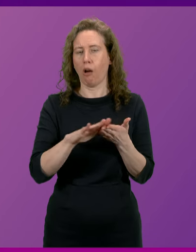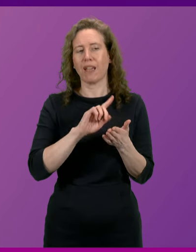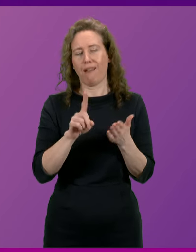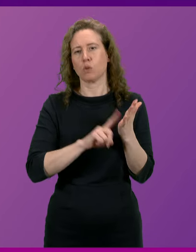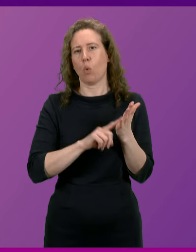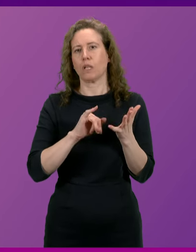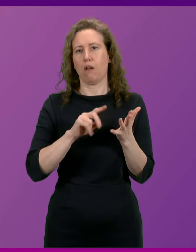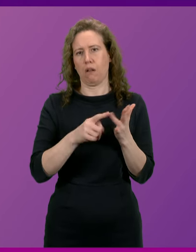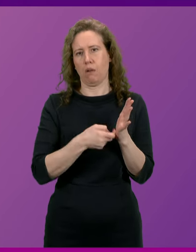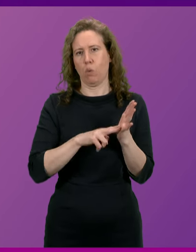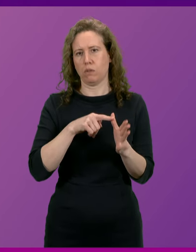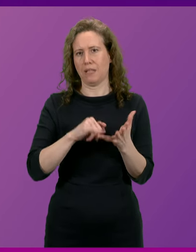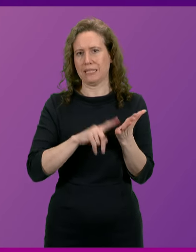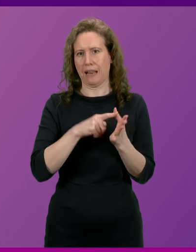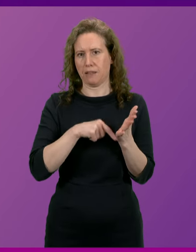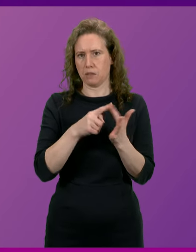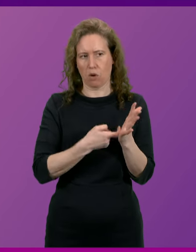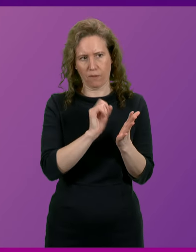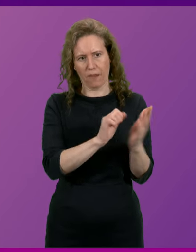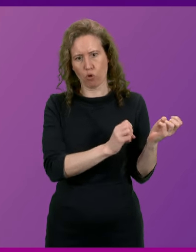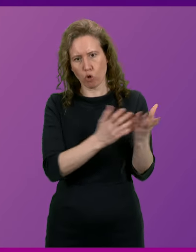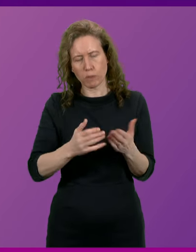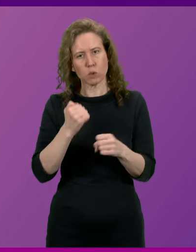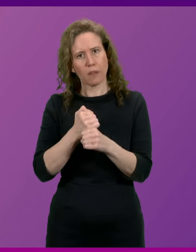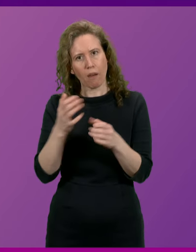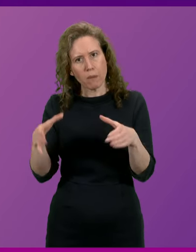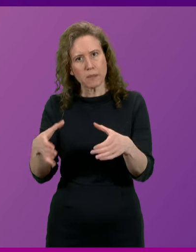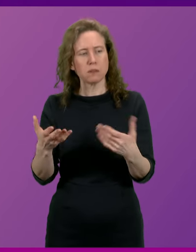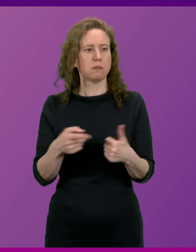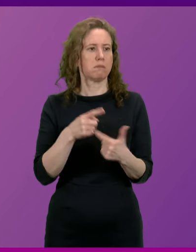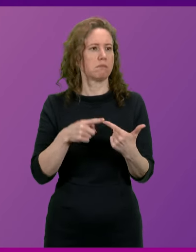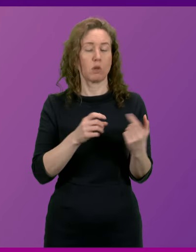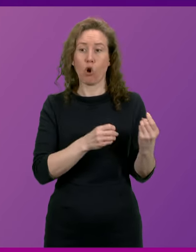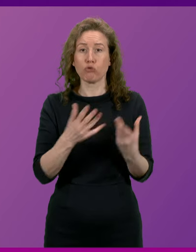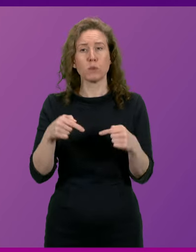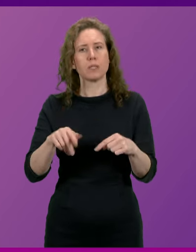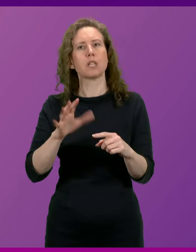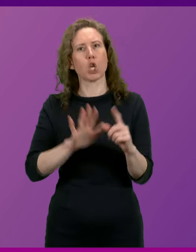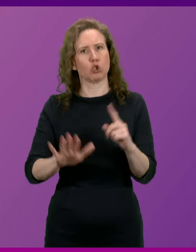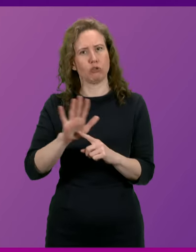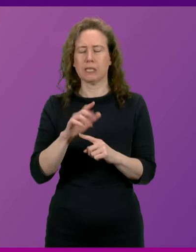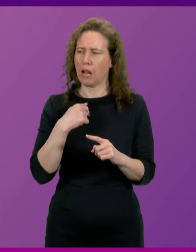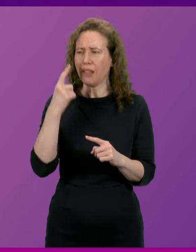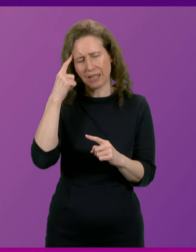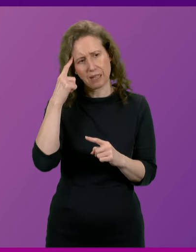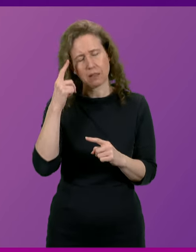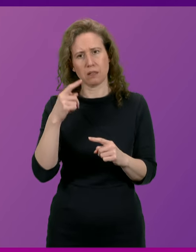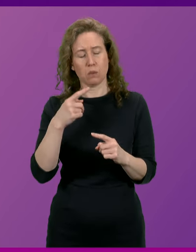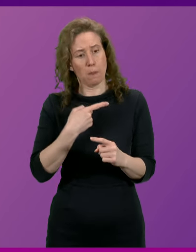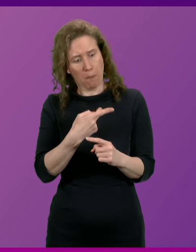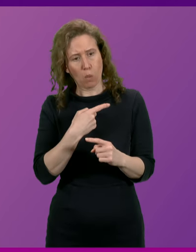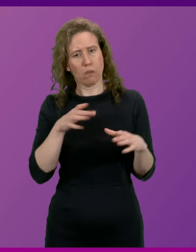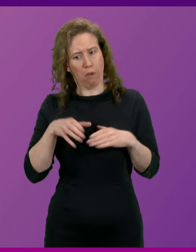for their contribution to this government, to their contribution to this country. And I think we can take, both take